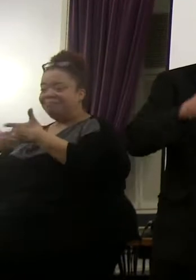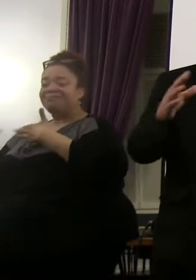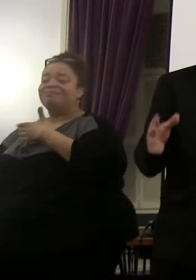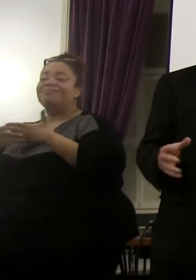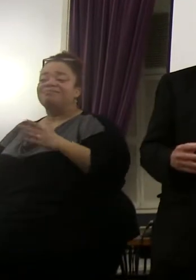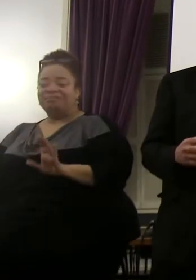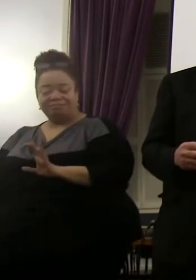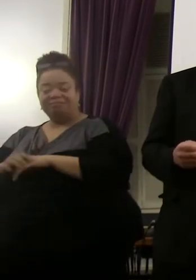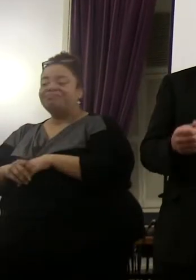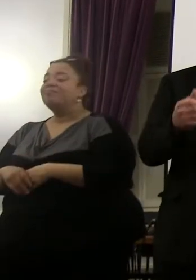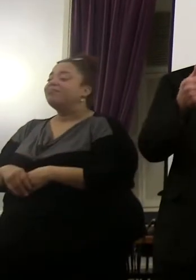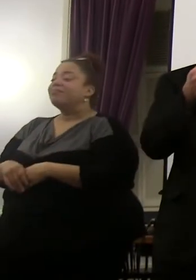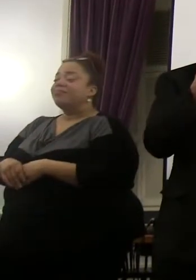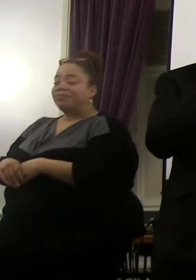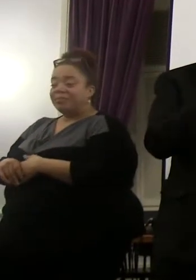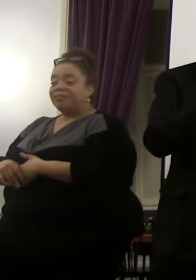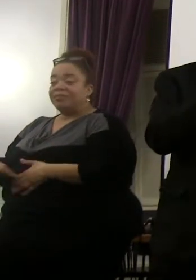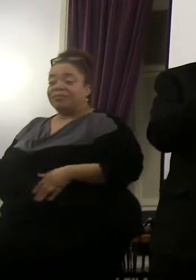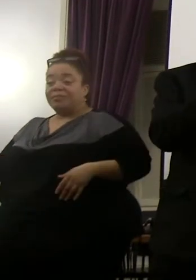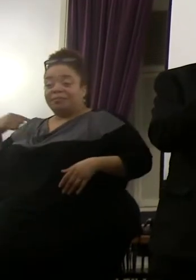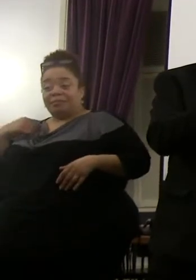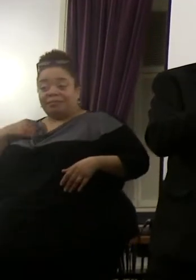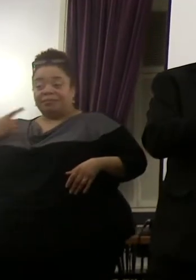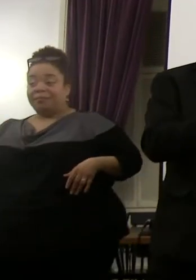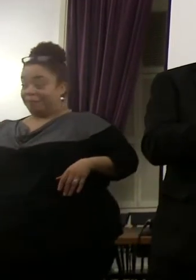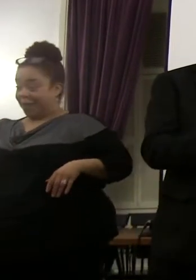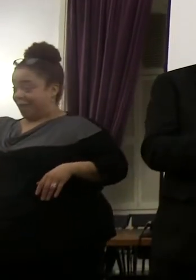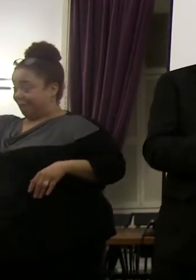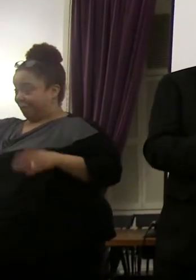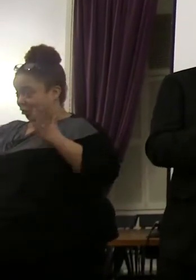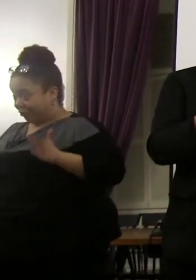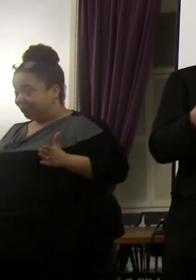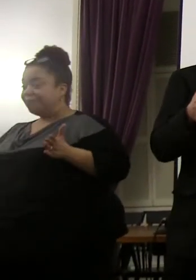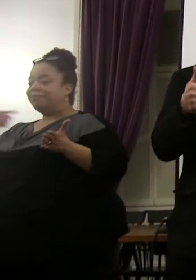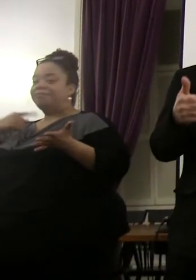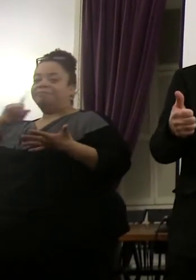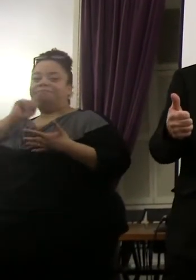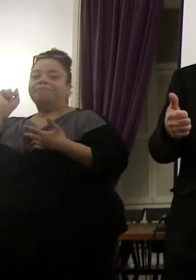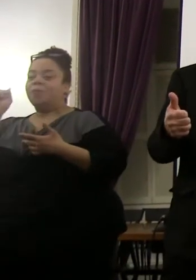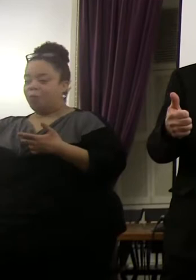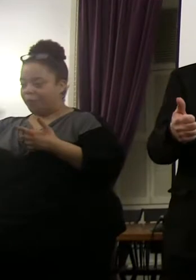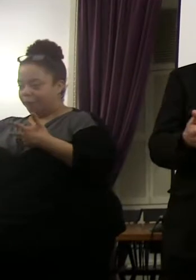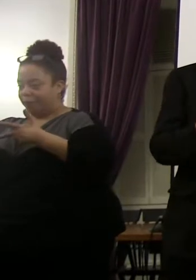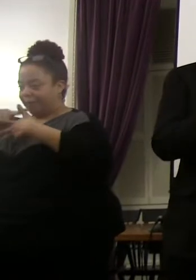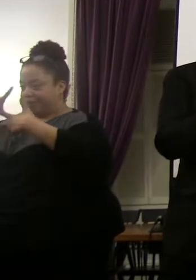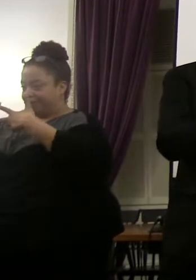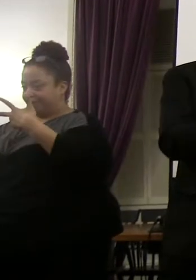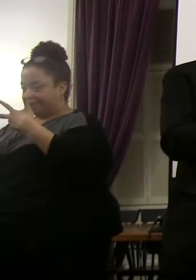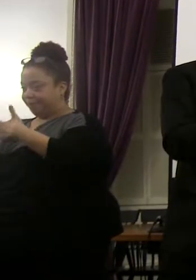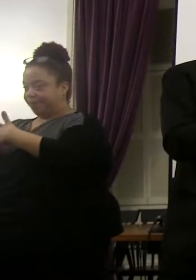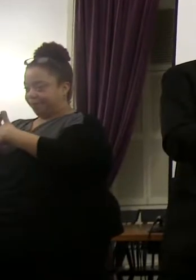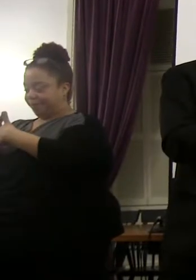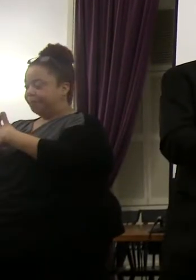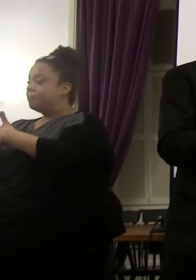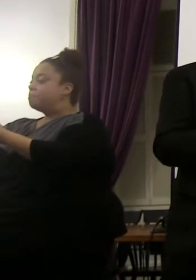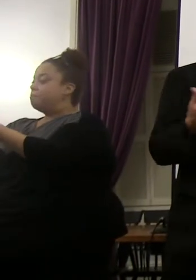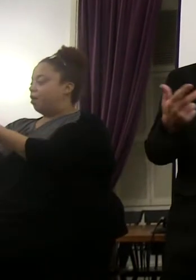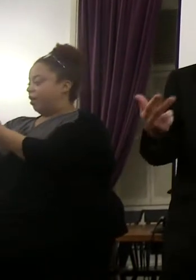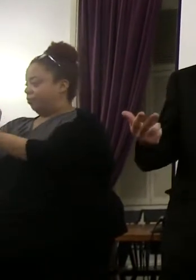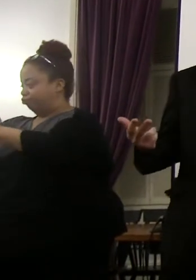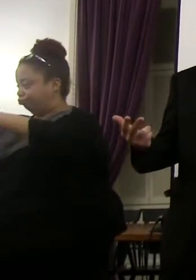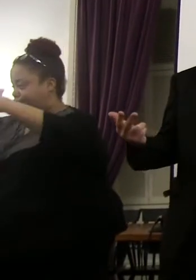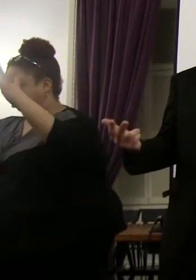cabinet. My administration. And it was three. Very simple principles. To grow the economy. Make Vermont more affordable.